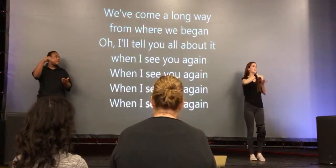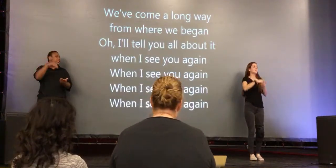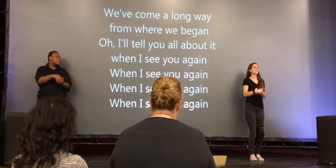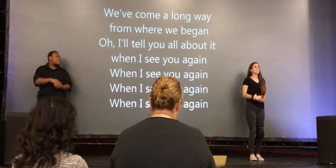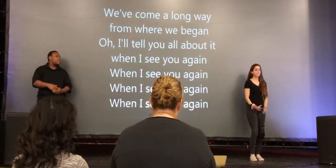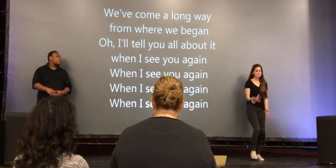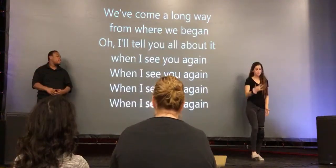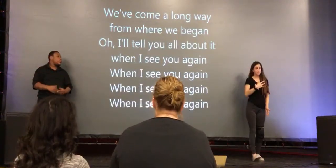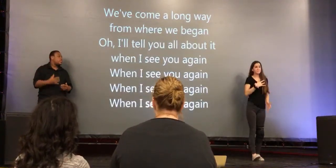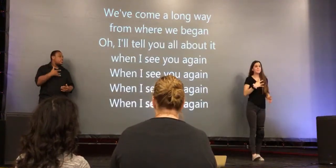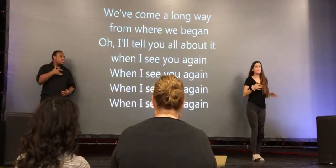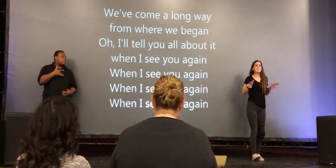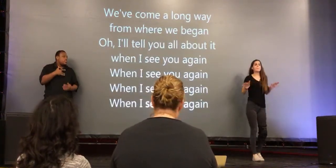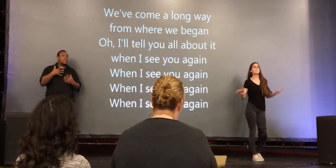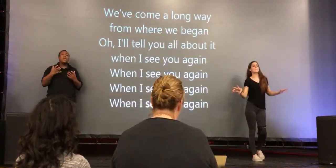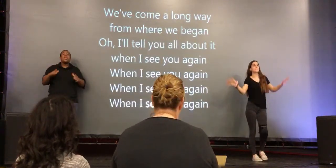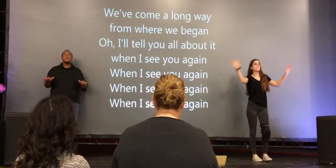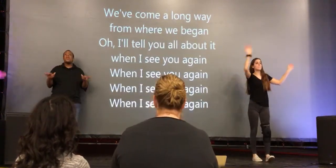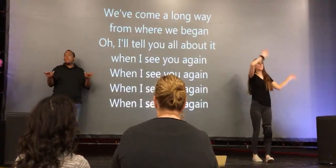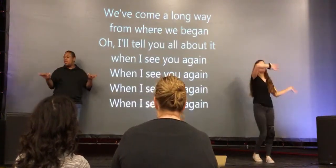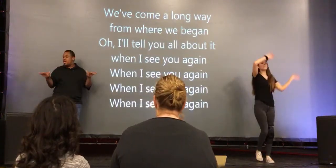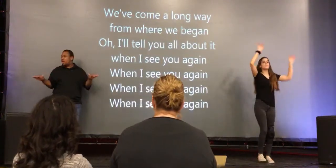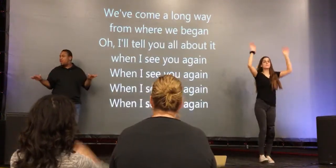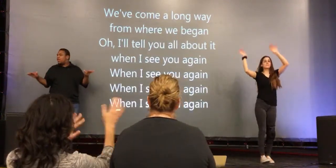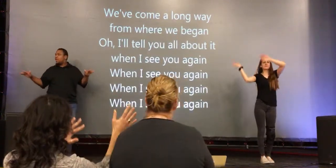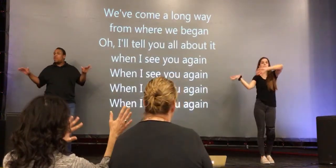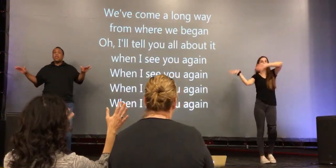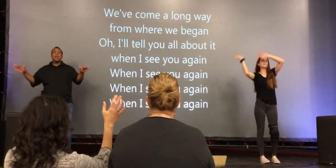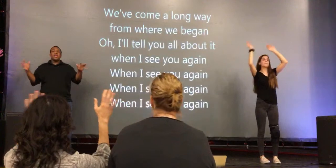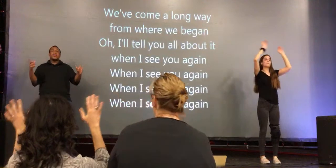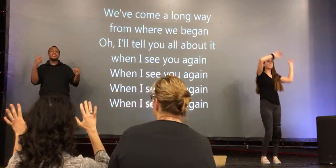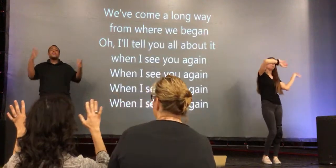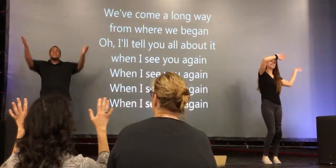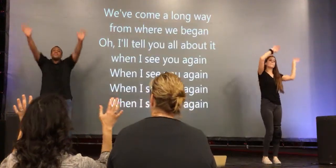Oh, oh, oh,